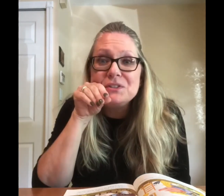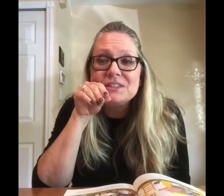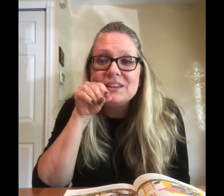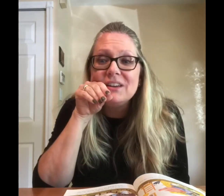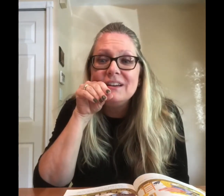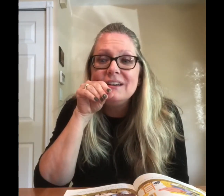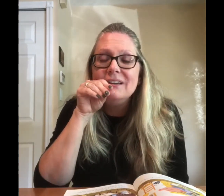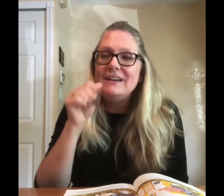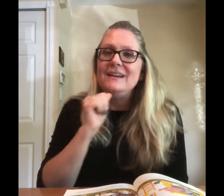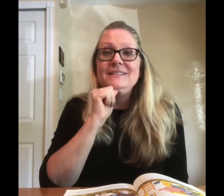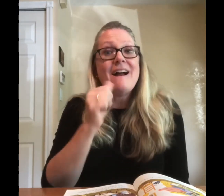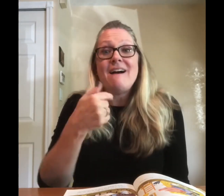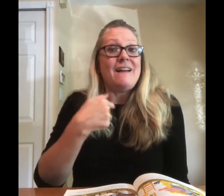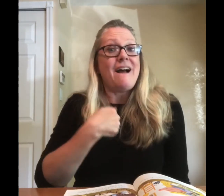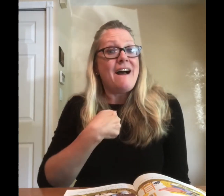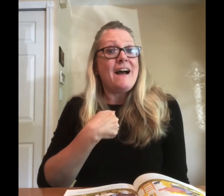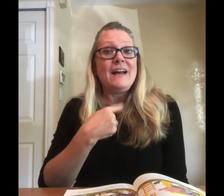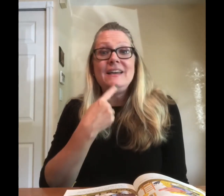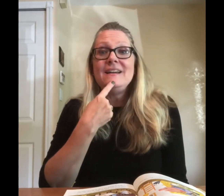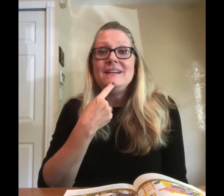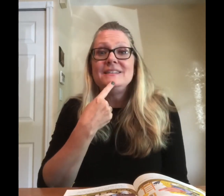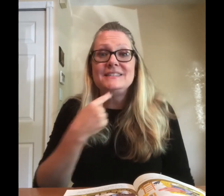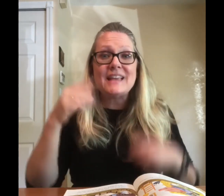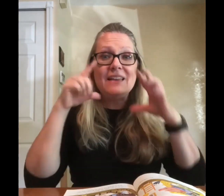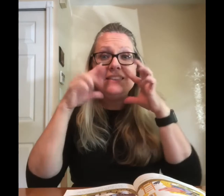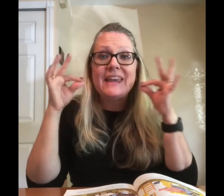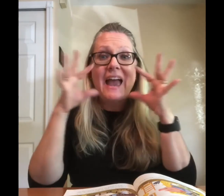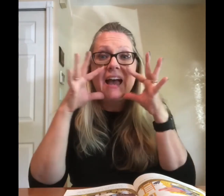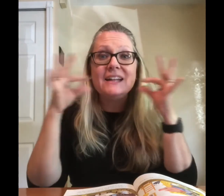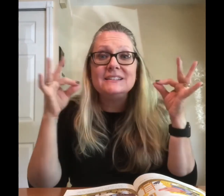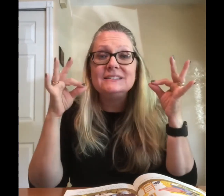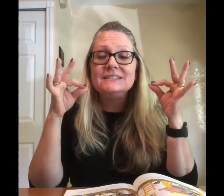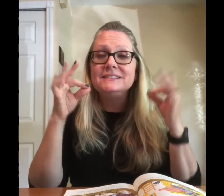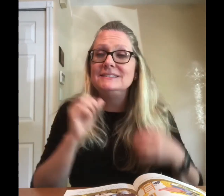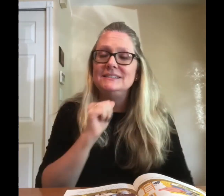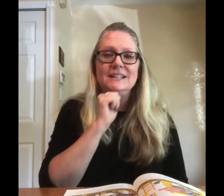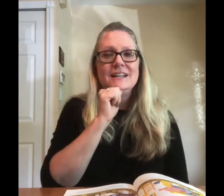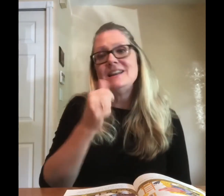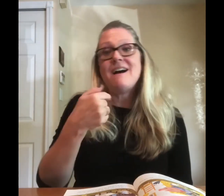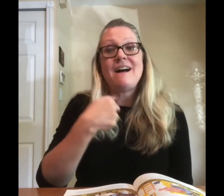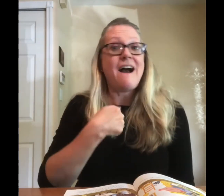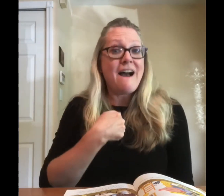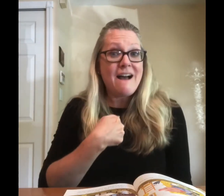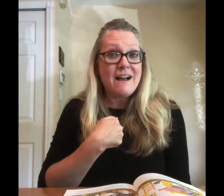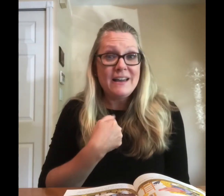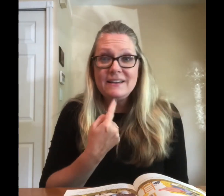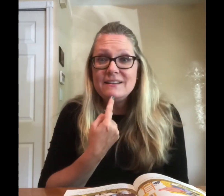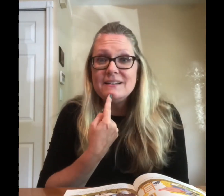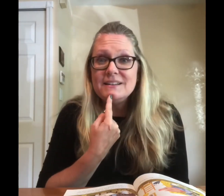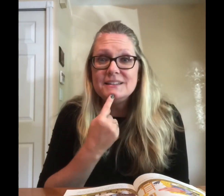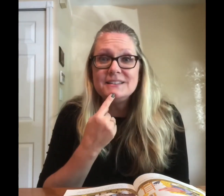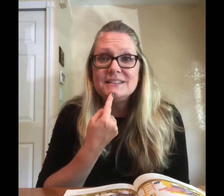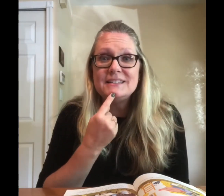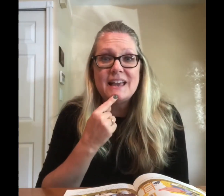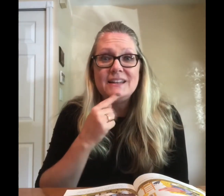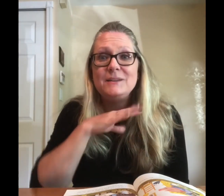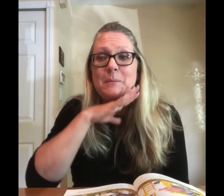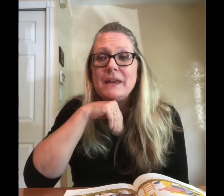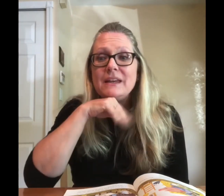not I said the cat not I said the pig